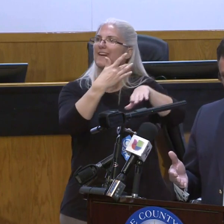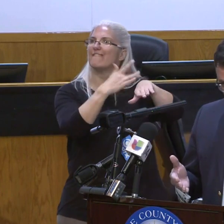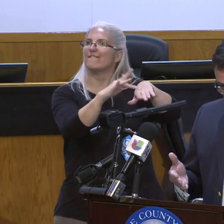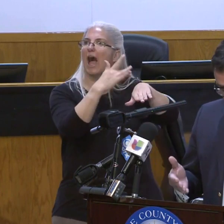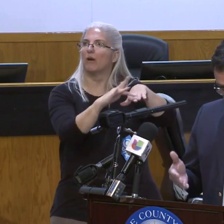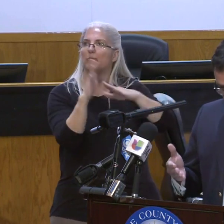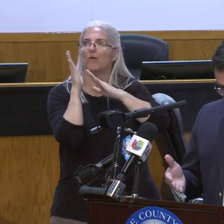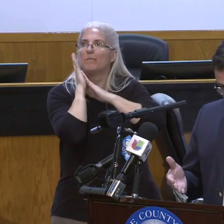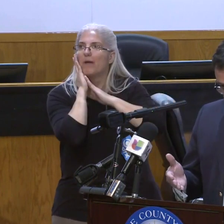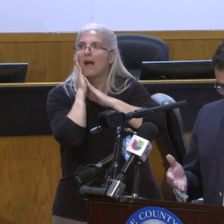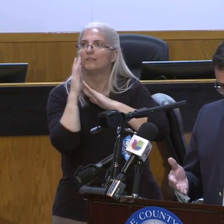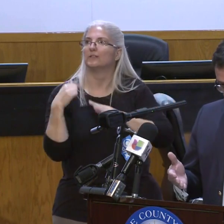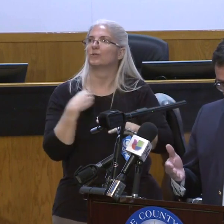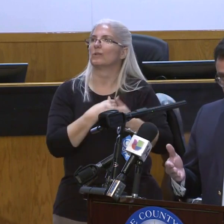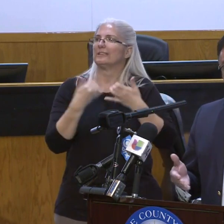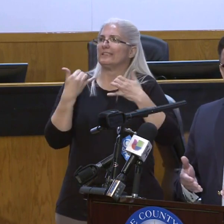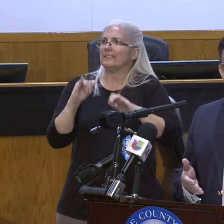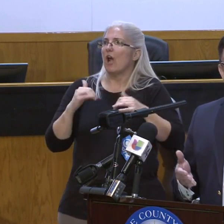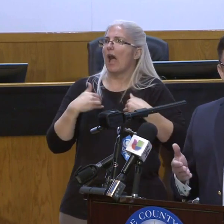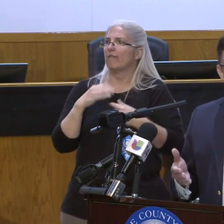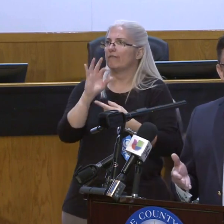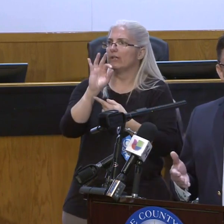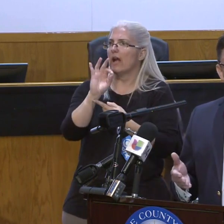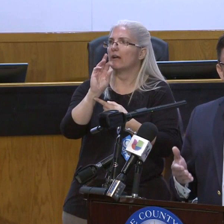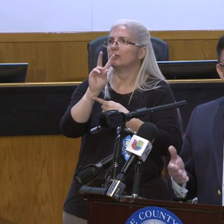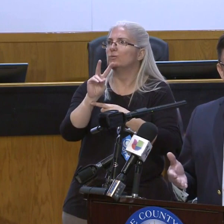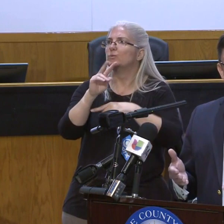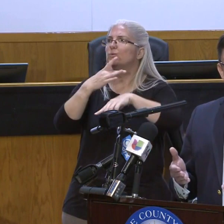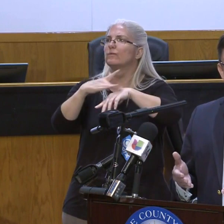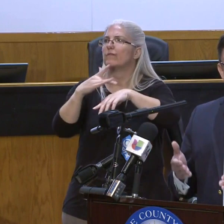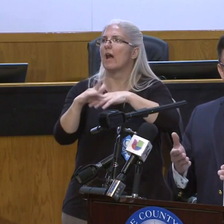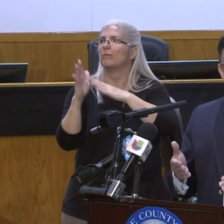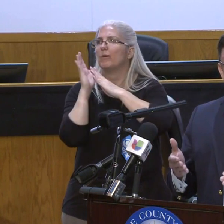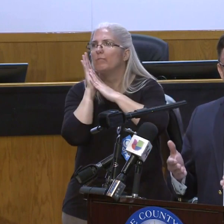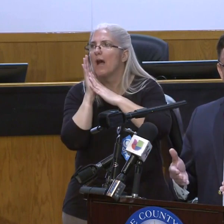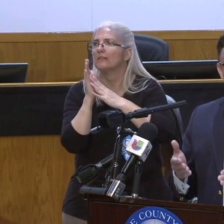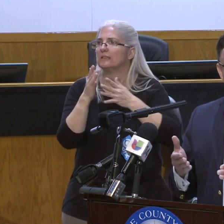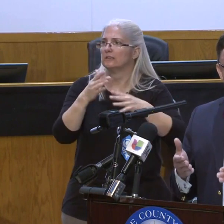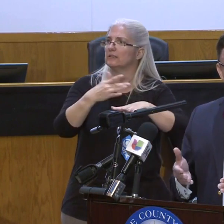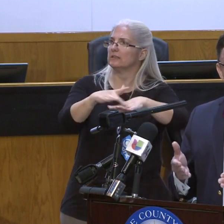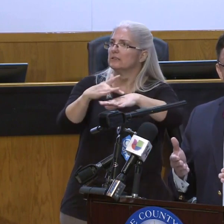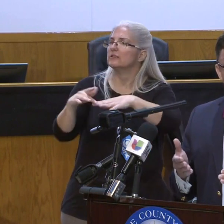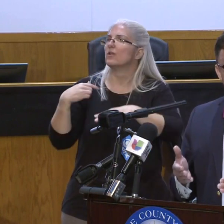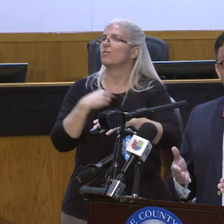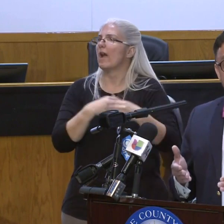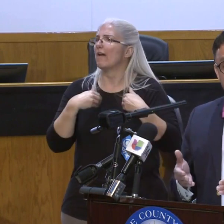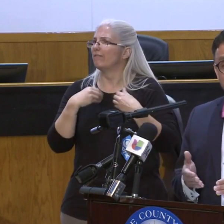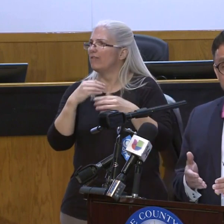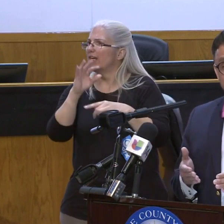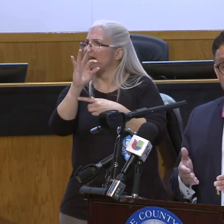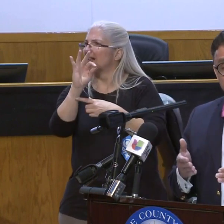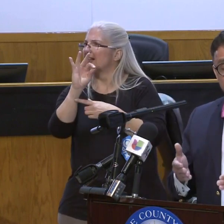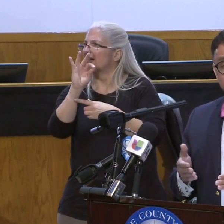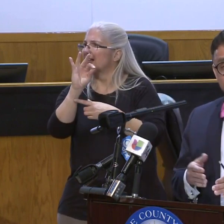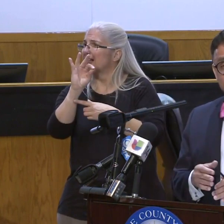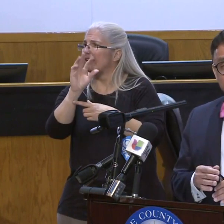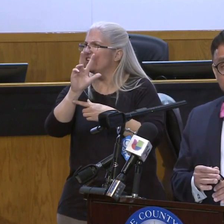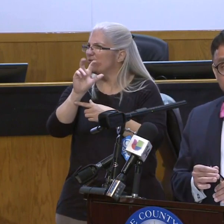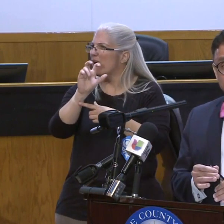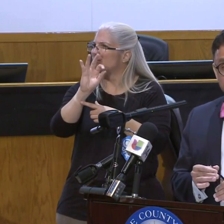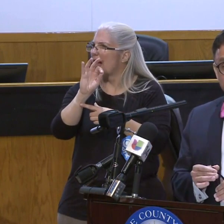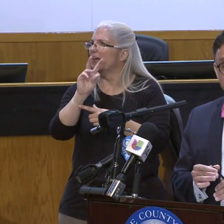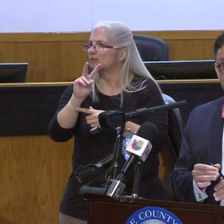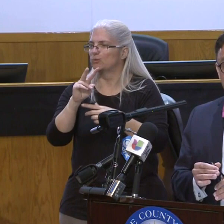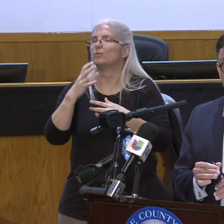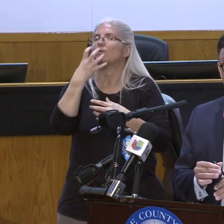available. But there were still 392 ventilators that were ready to be used in the case in case that